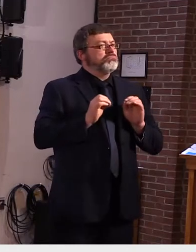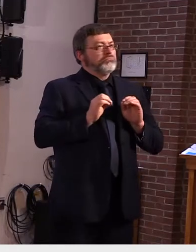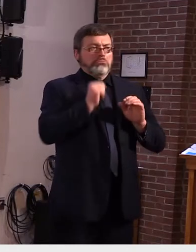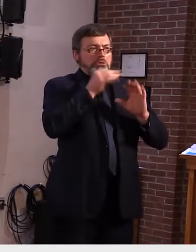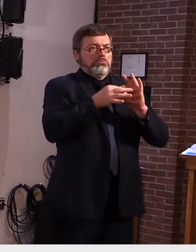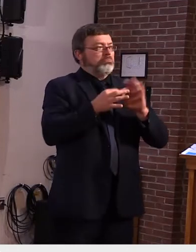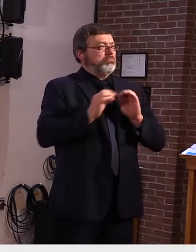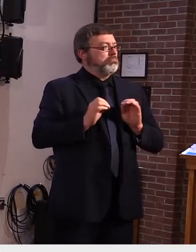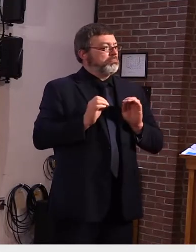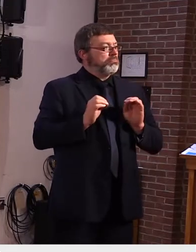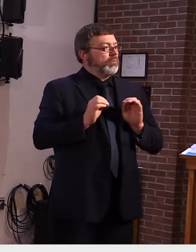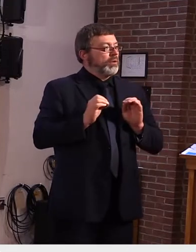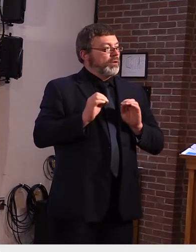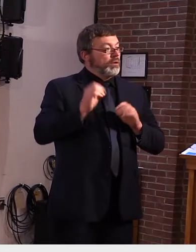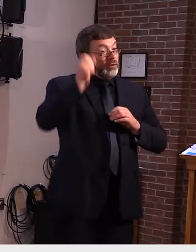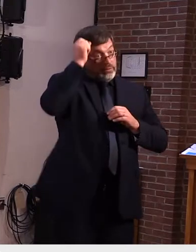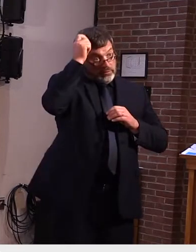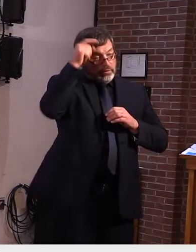precaution